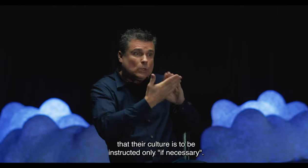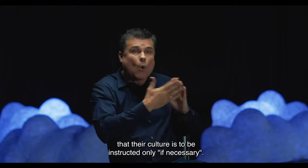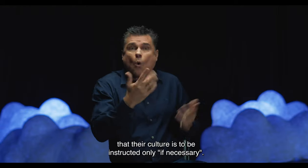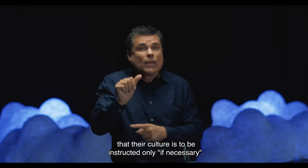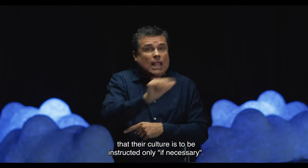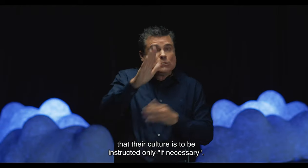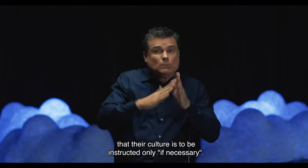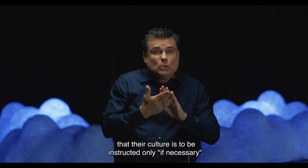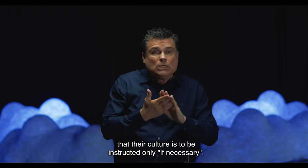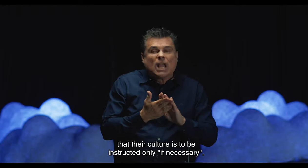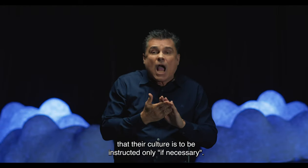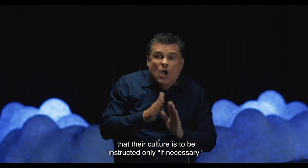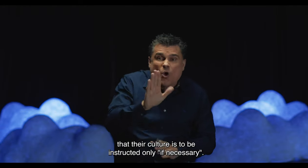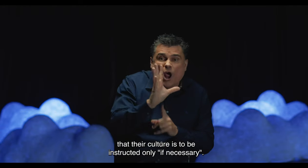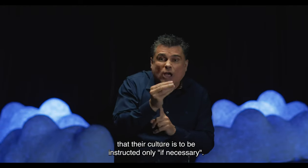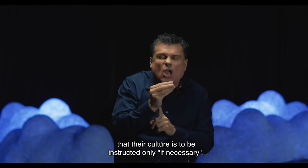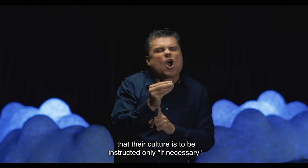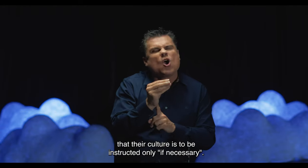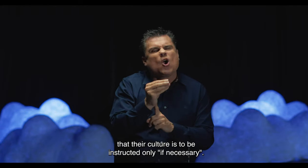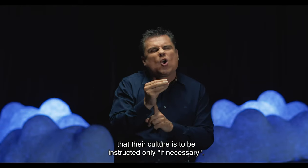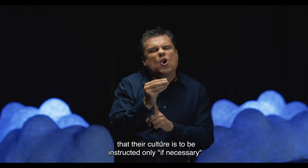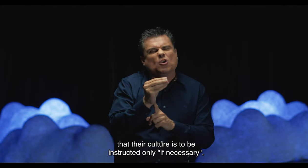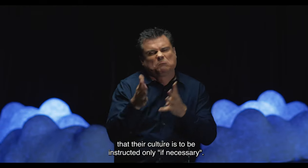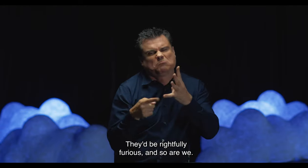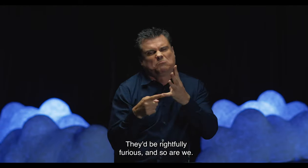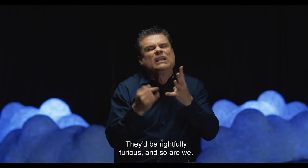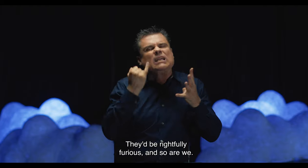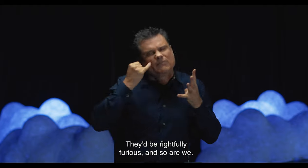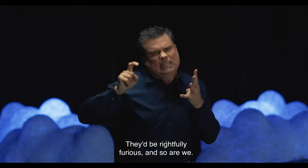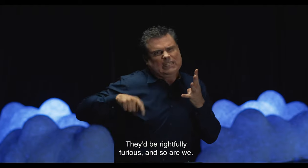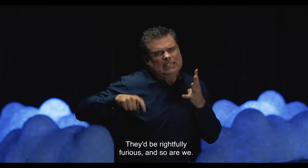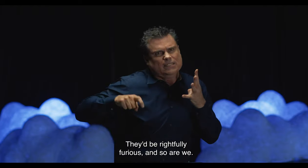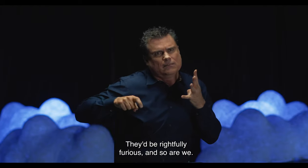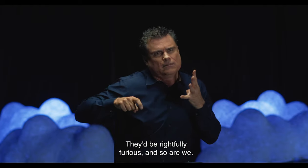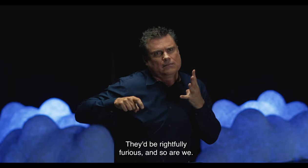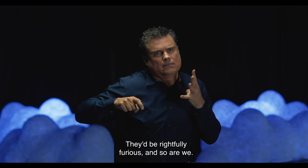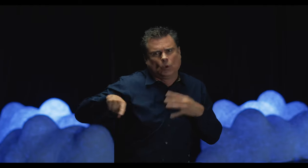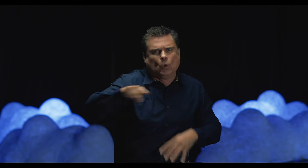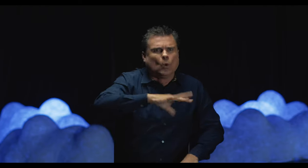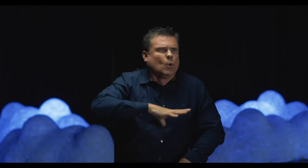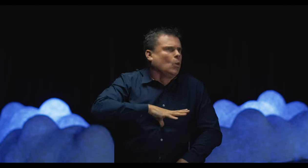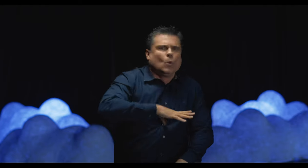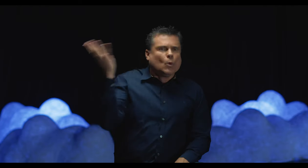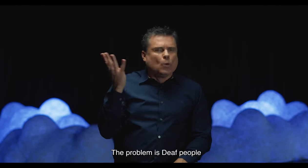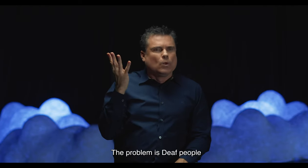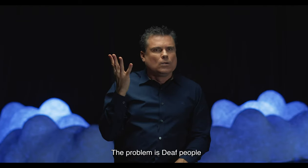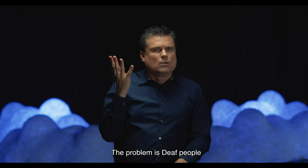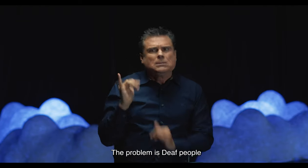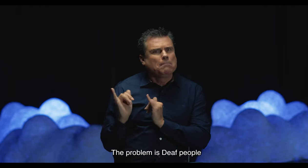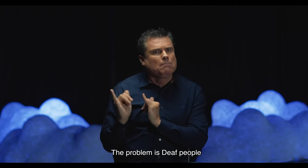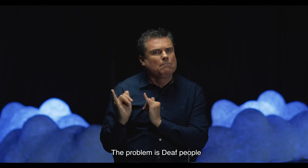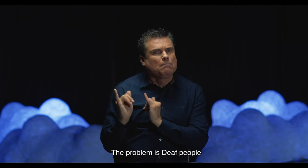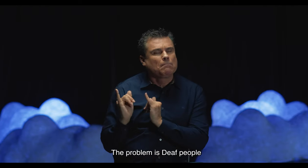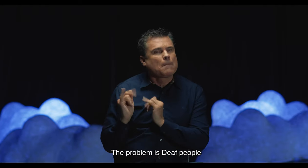that their culture is to be instructed only if necessary. They'd be rightfully furious and so are we. The